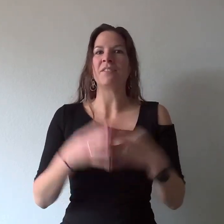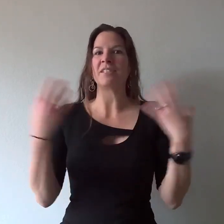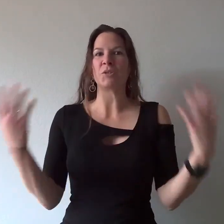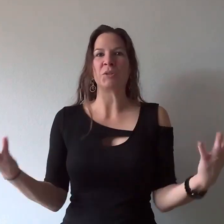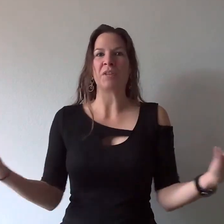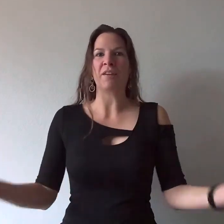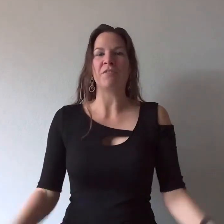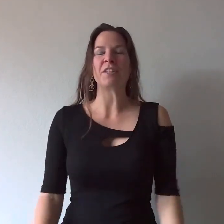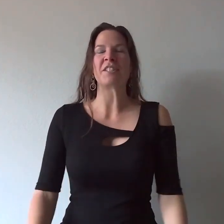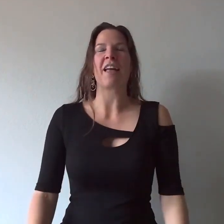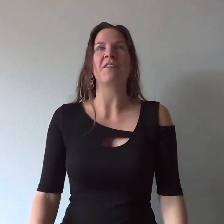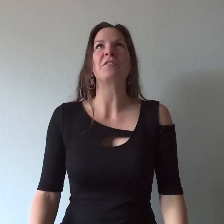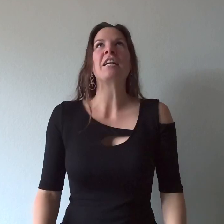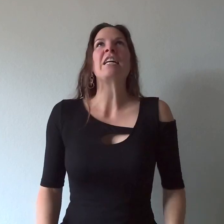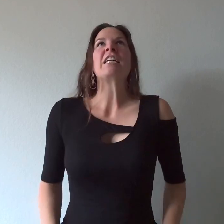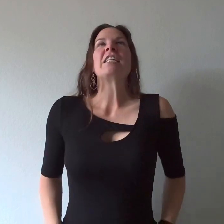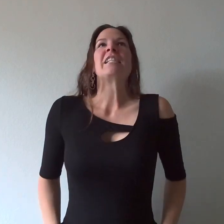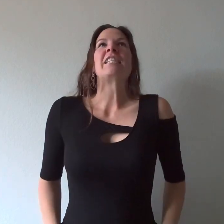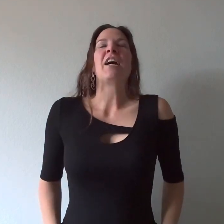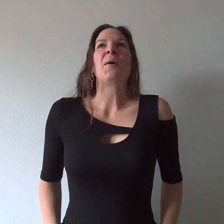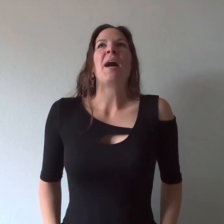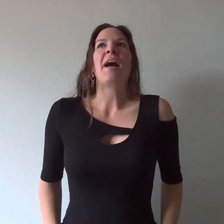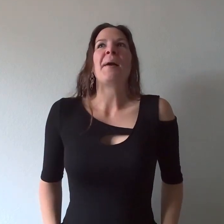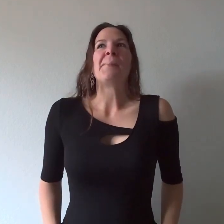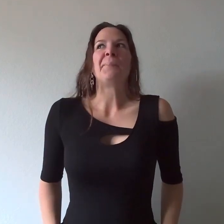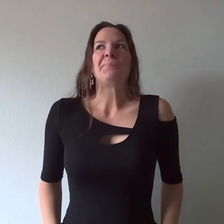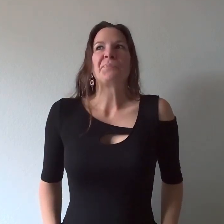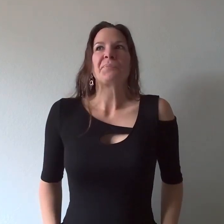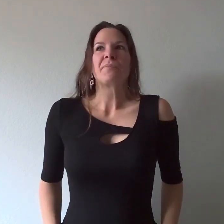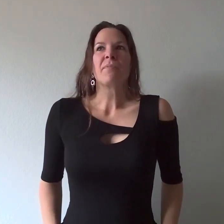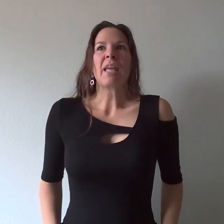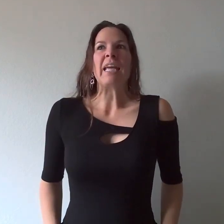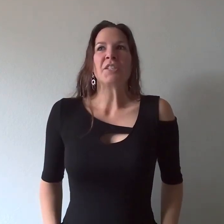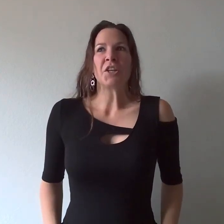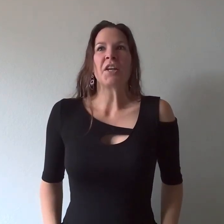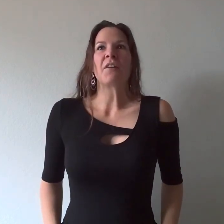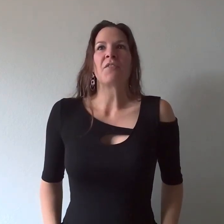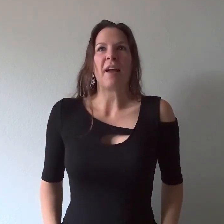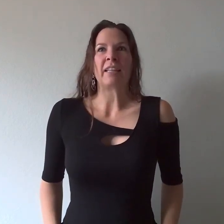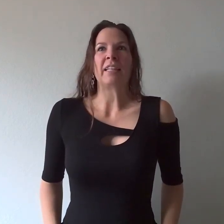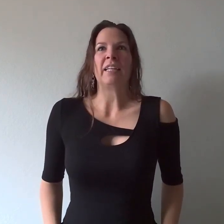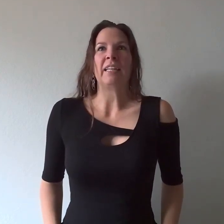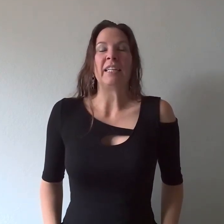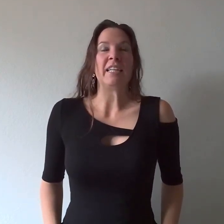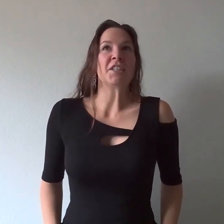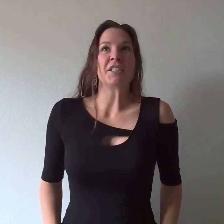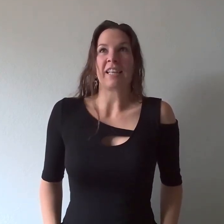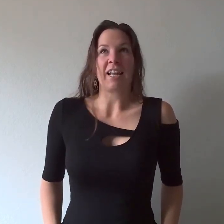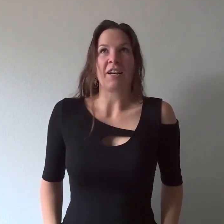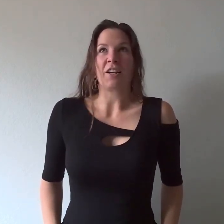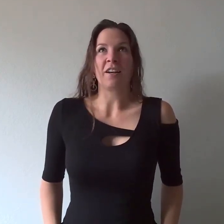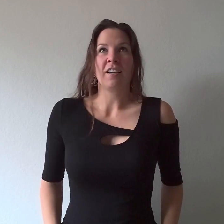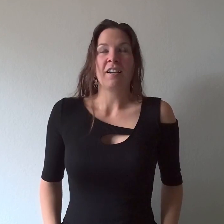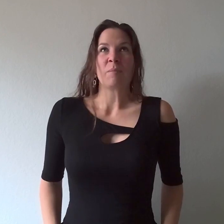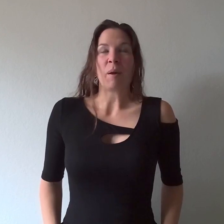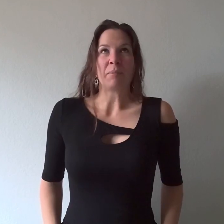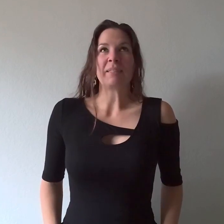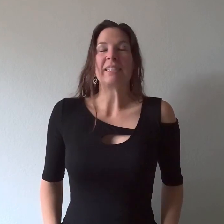in true love first love so um it took finally years later probably a